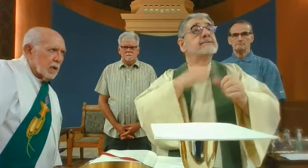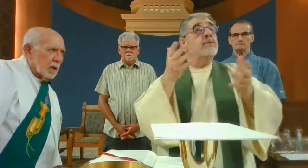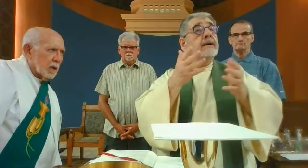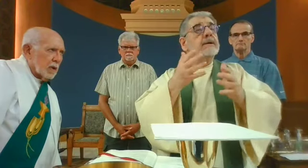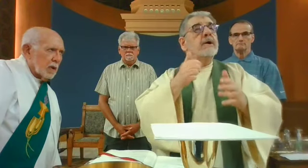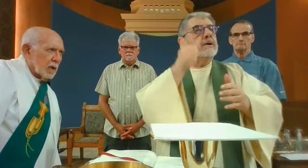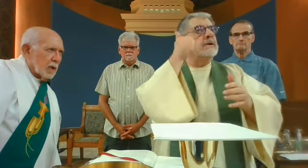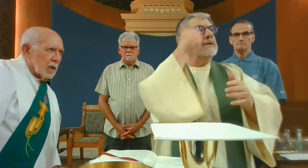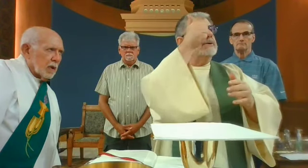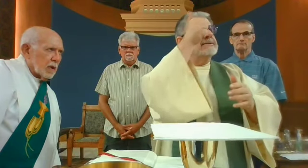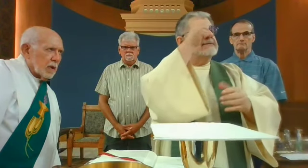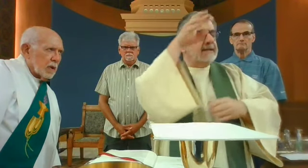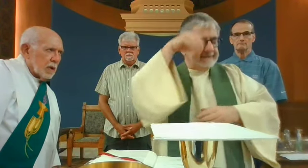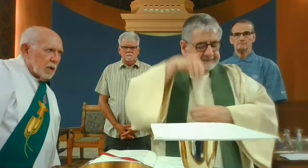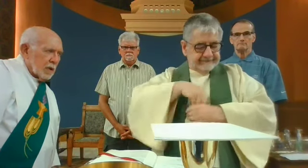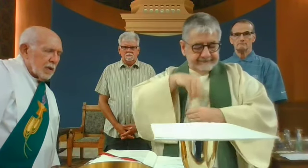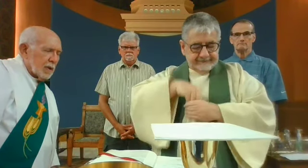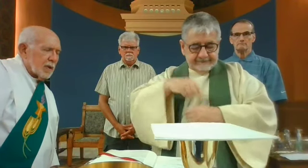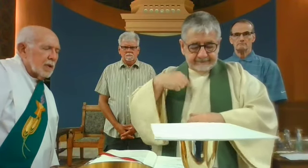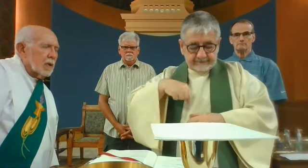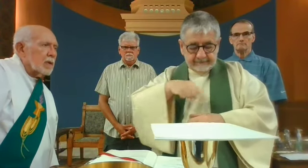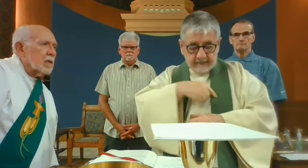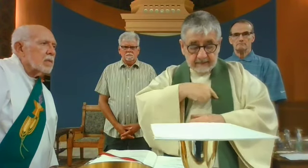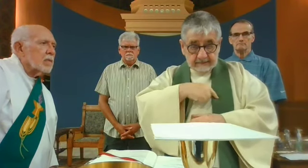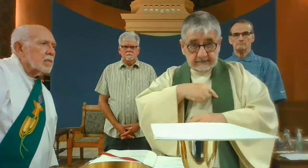may merit to receive your very self.